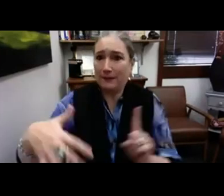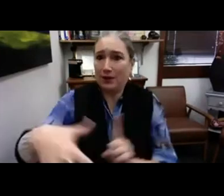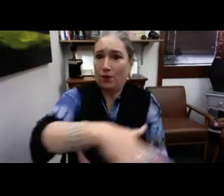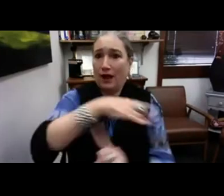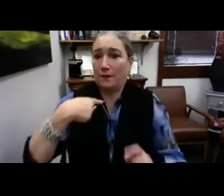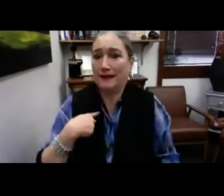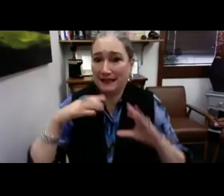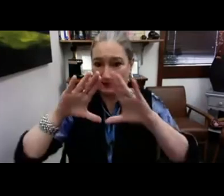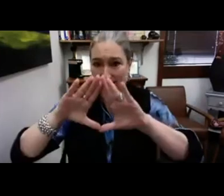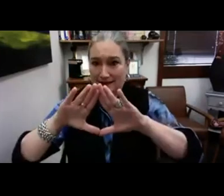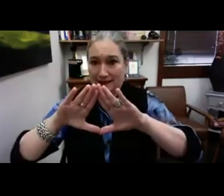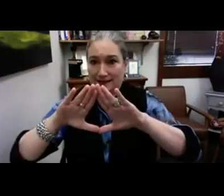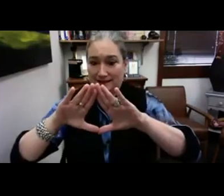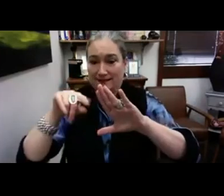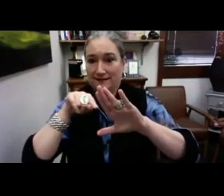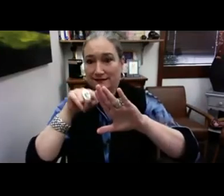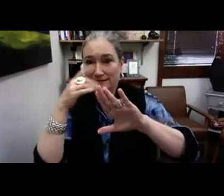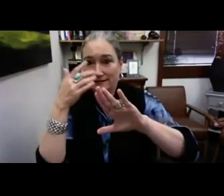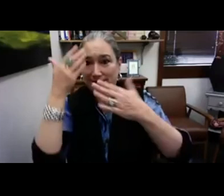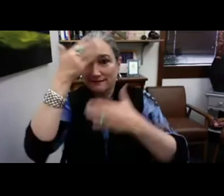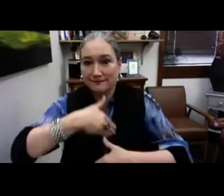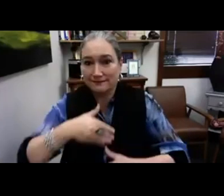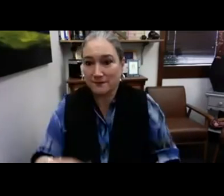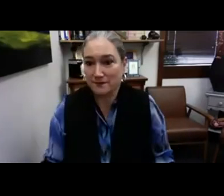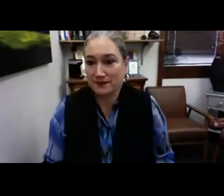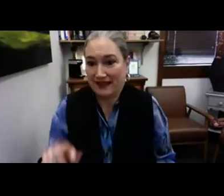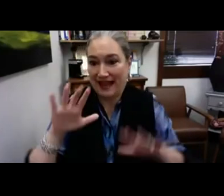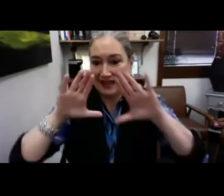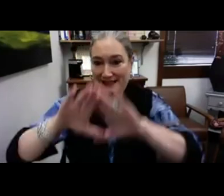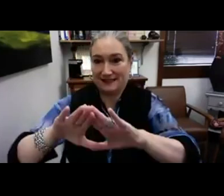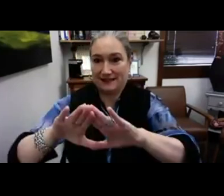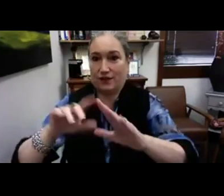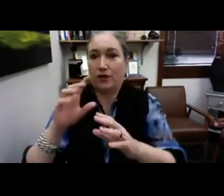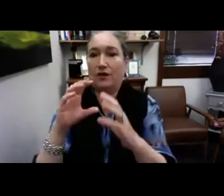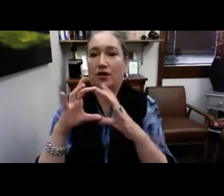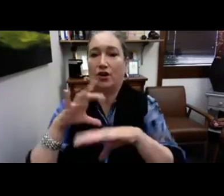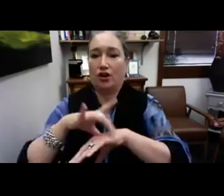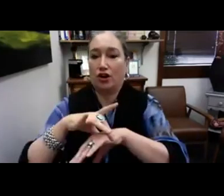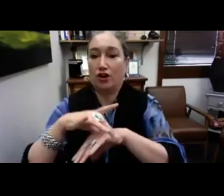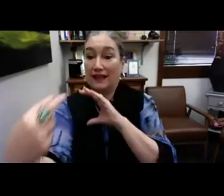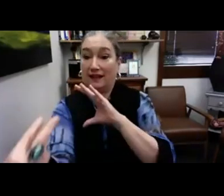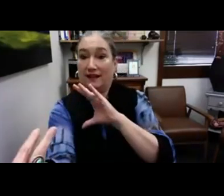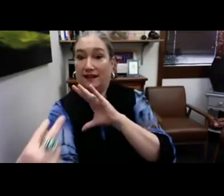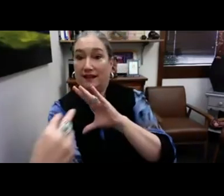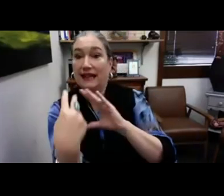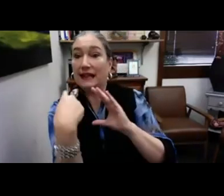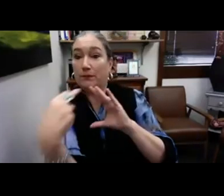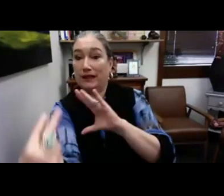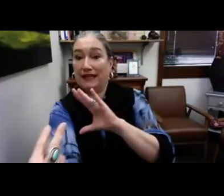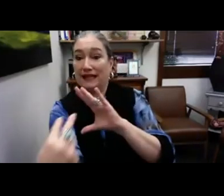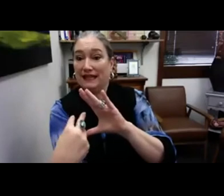Knowledge and interactions and the life that was going on around me. So in the art, you see the world is just blocked.